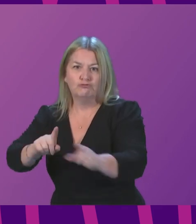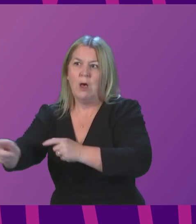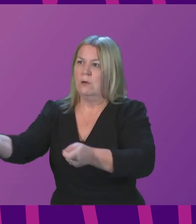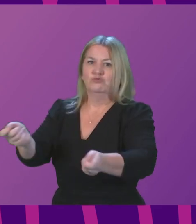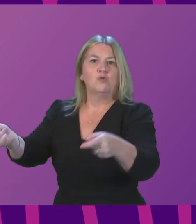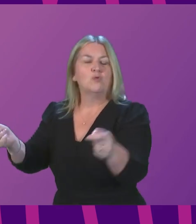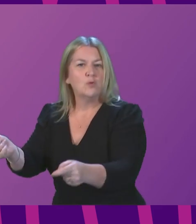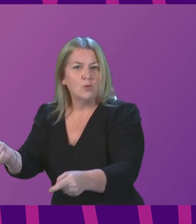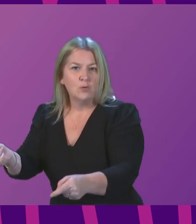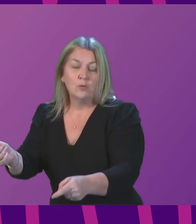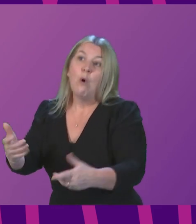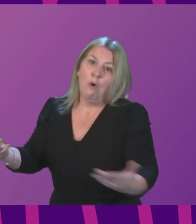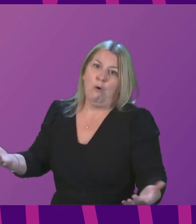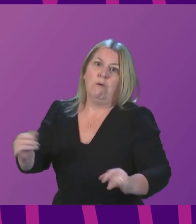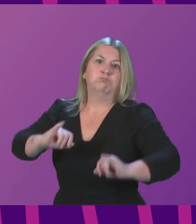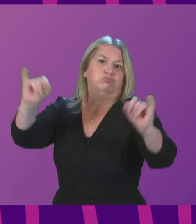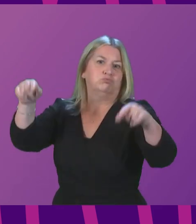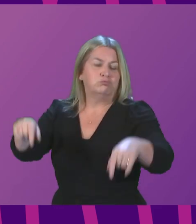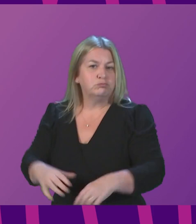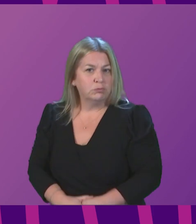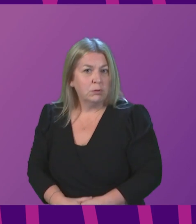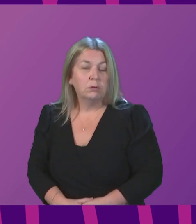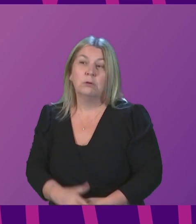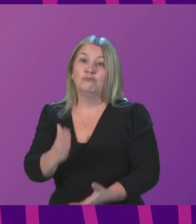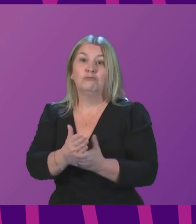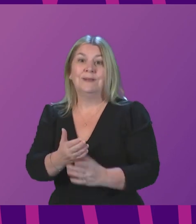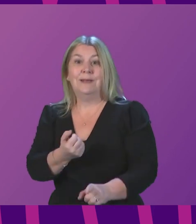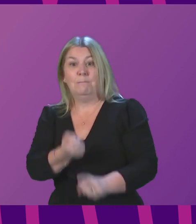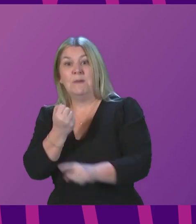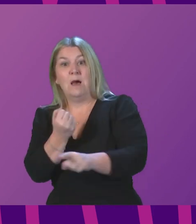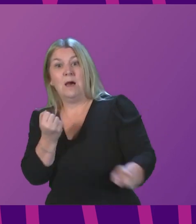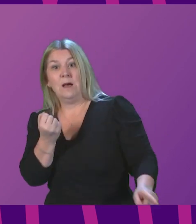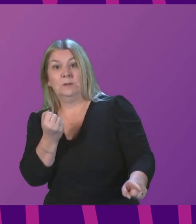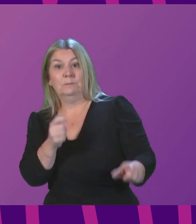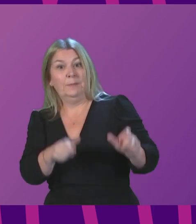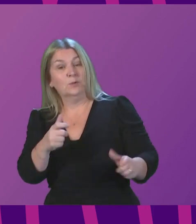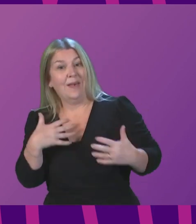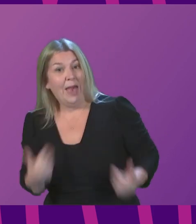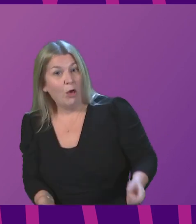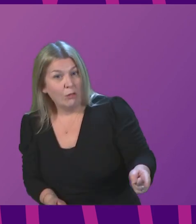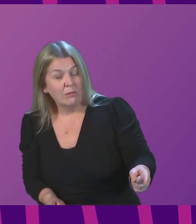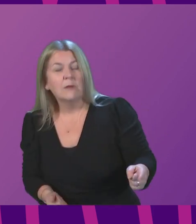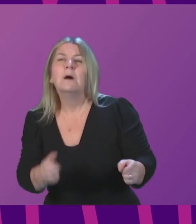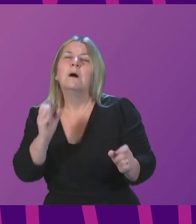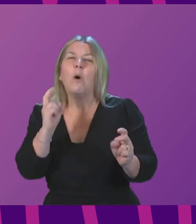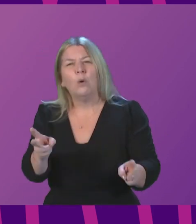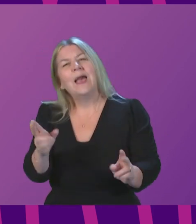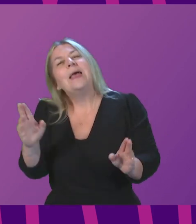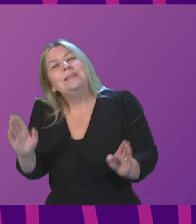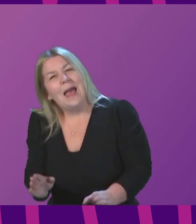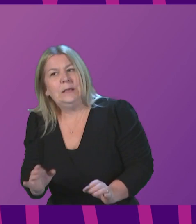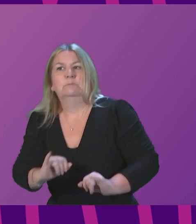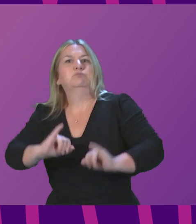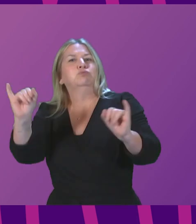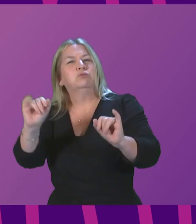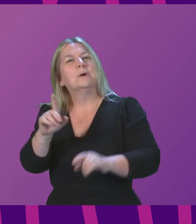Even if Omicron's impact on individual health is milder than other variants. And let me stress, we have no evidence of that